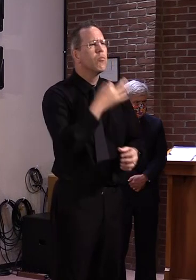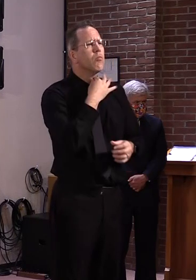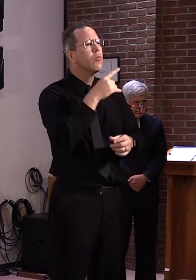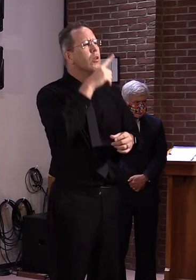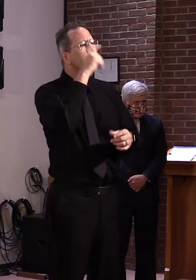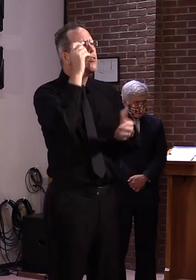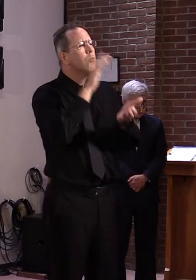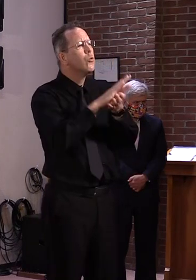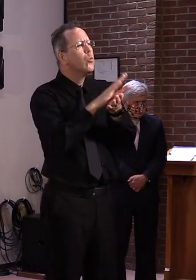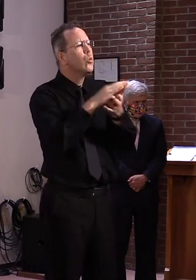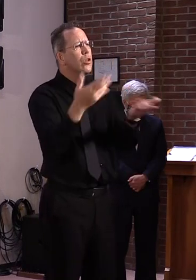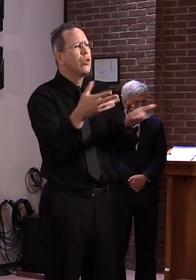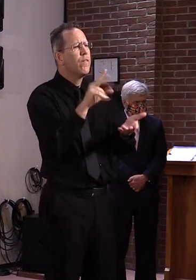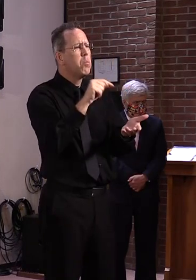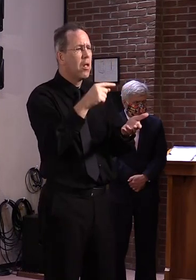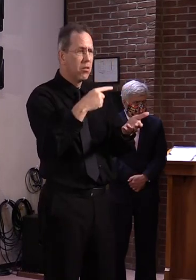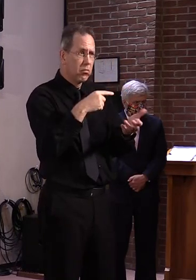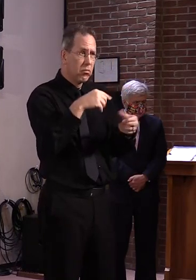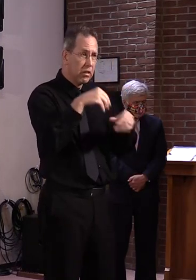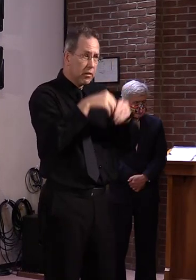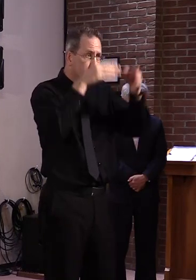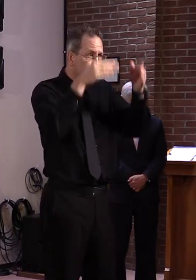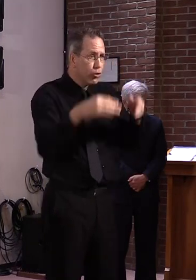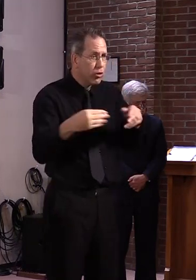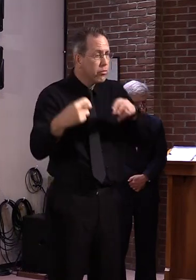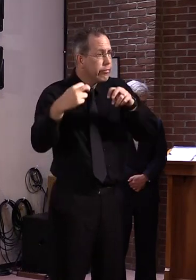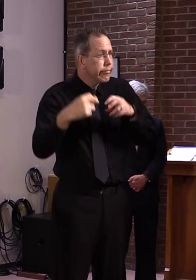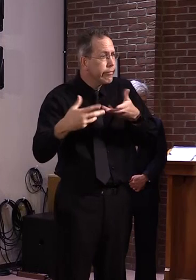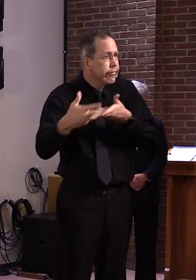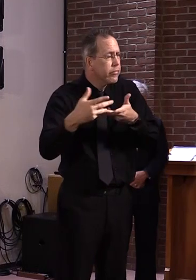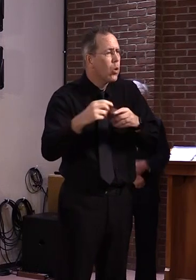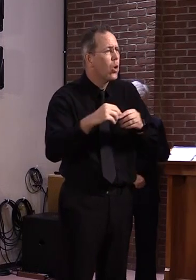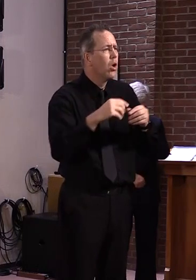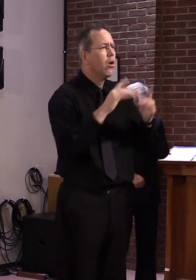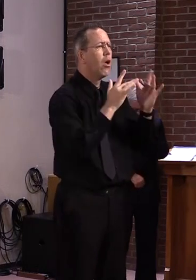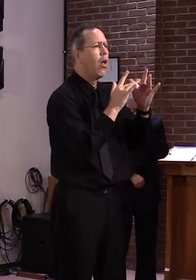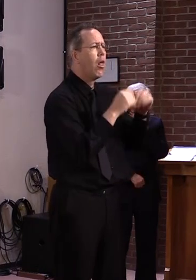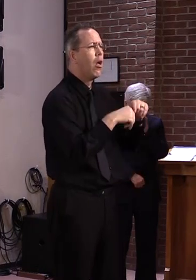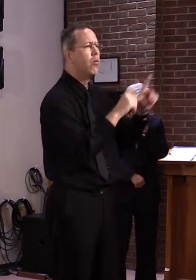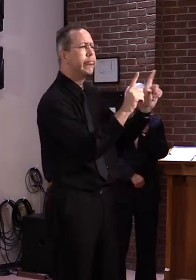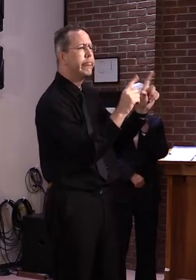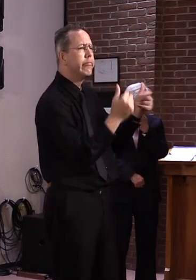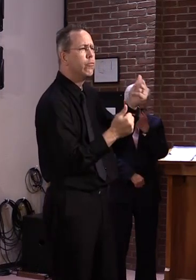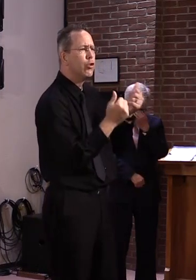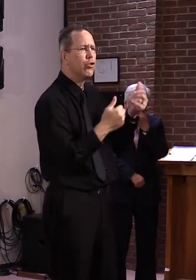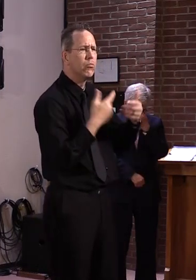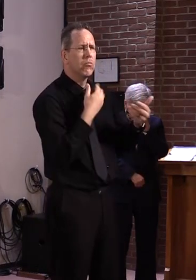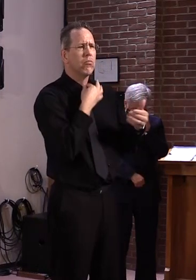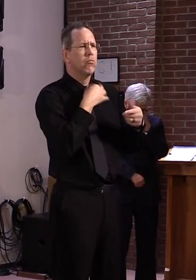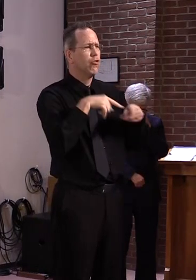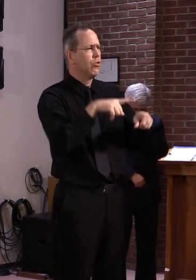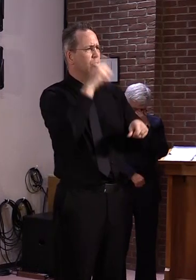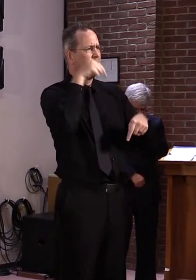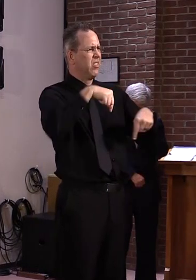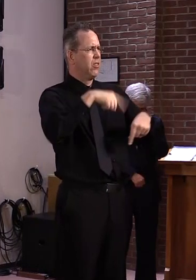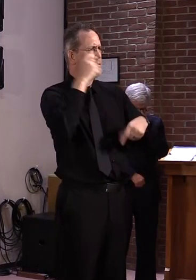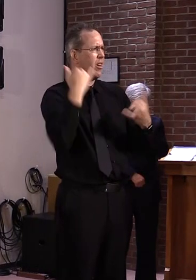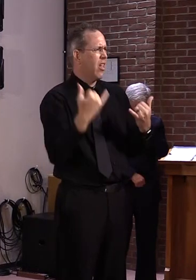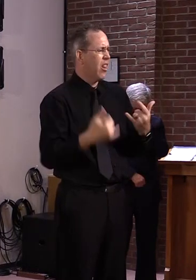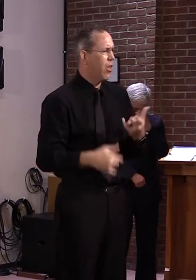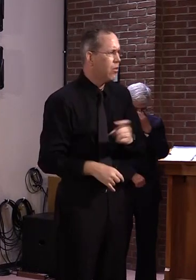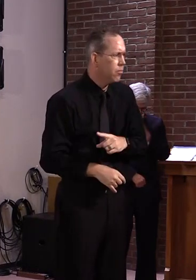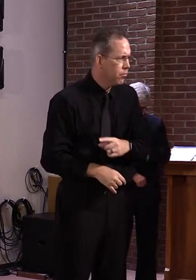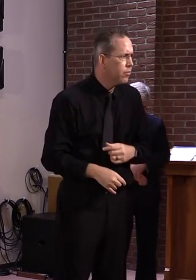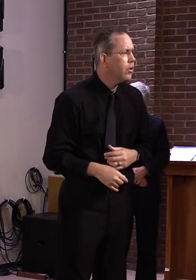Yeah, thank you for the question. Yes, we put out guidance beginning of the summer to give, you know, districts necessary guidance to open summer